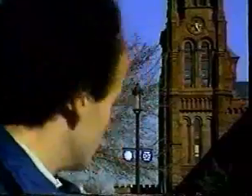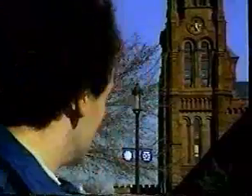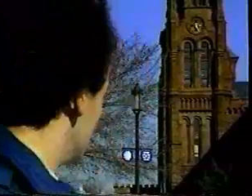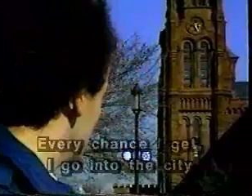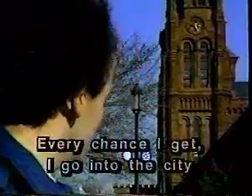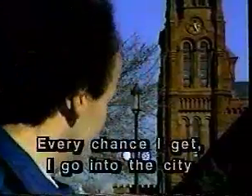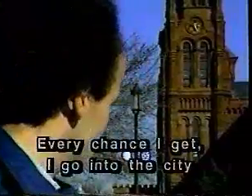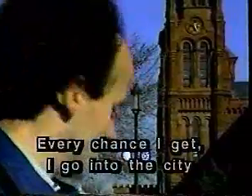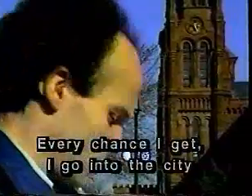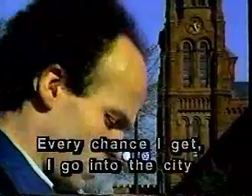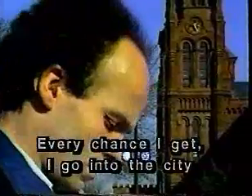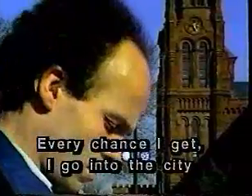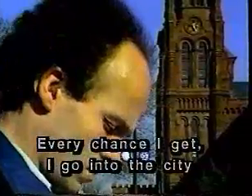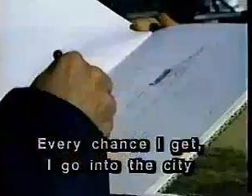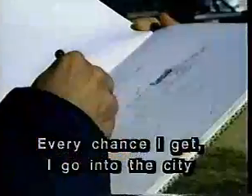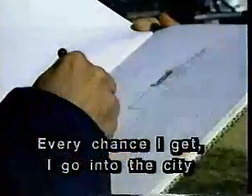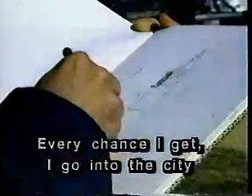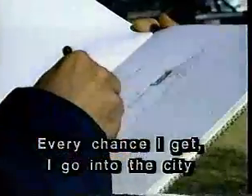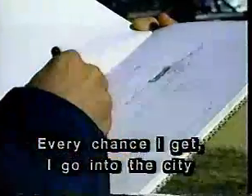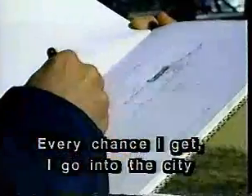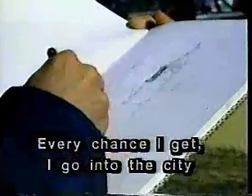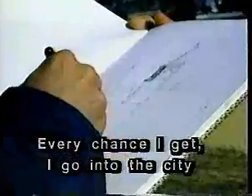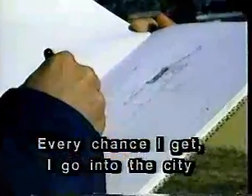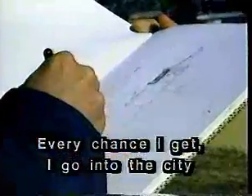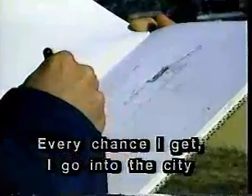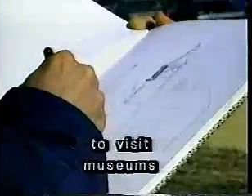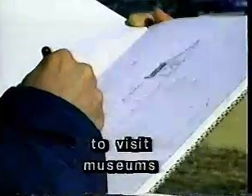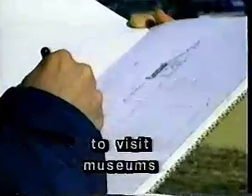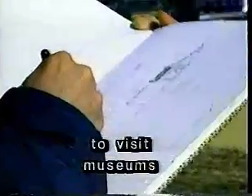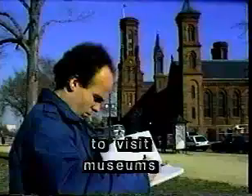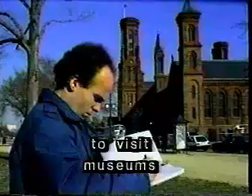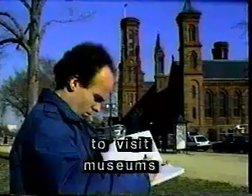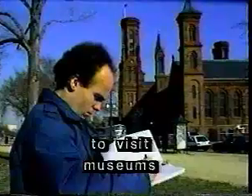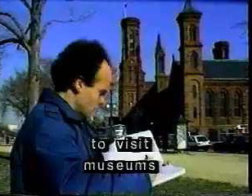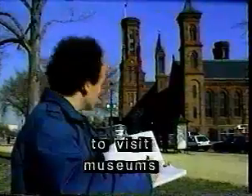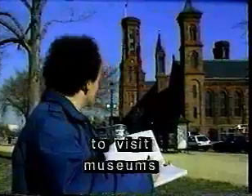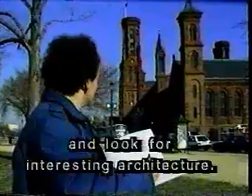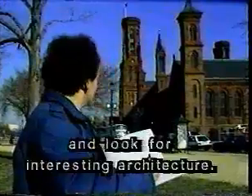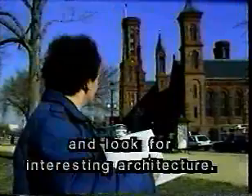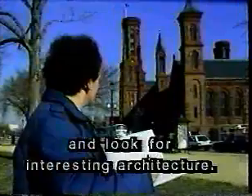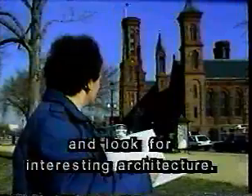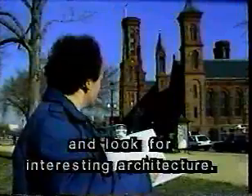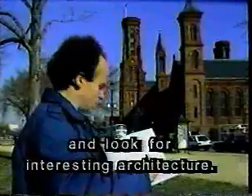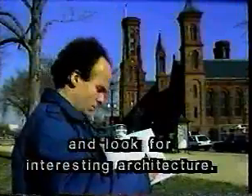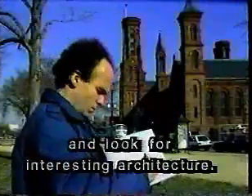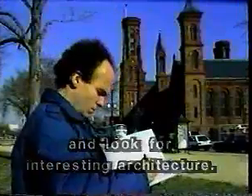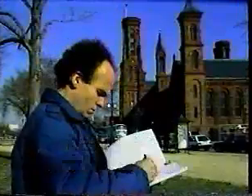Every chance I get, I go into the city to visit museums and look for interesting architecture.